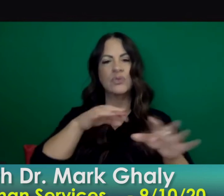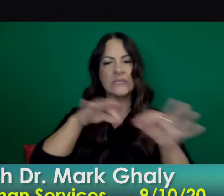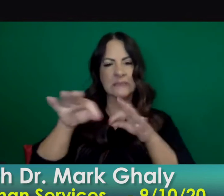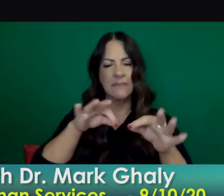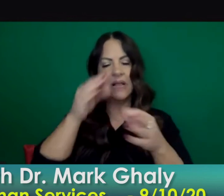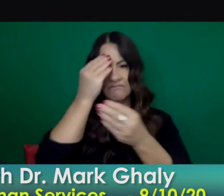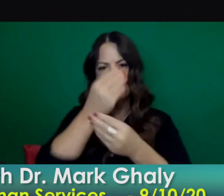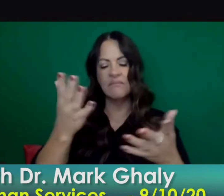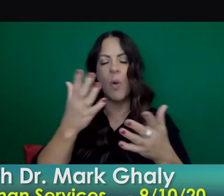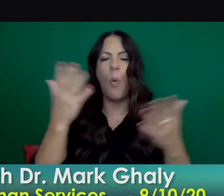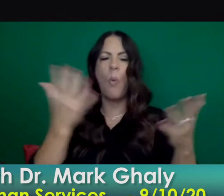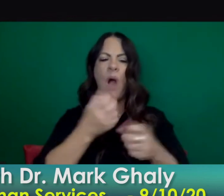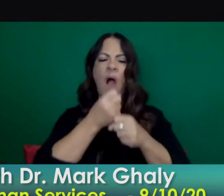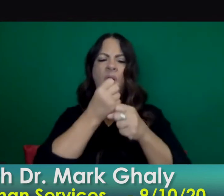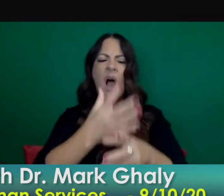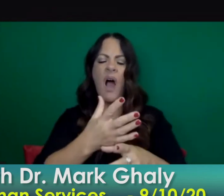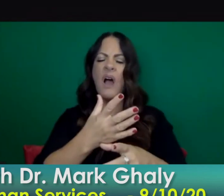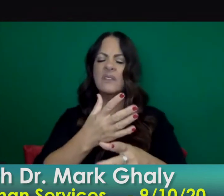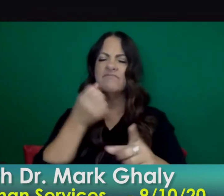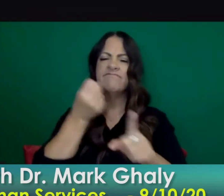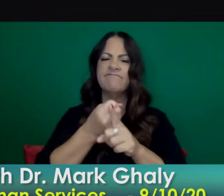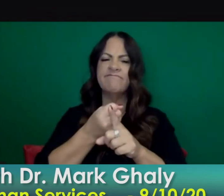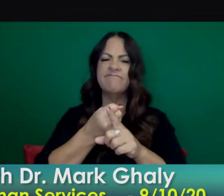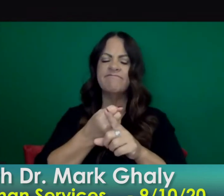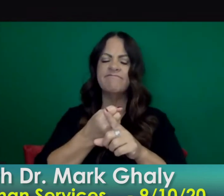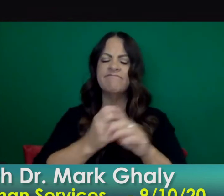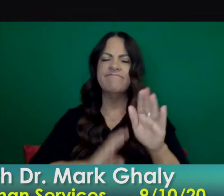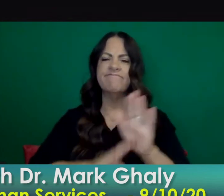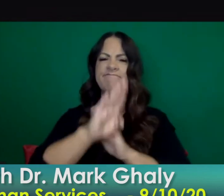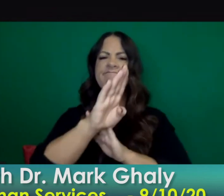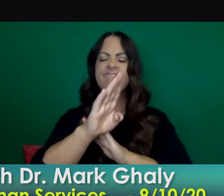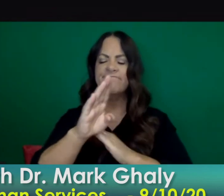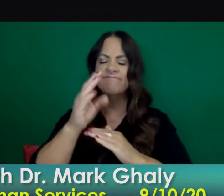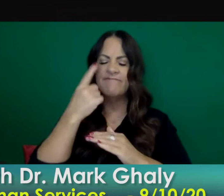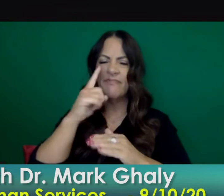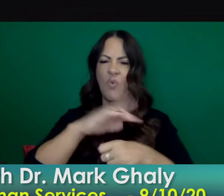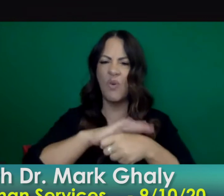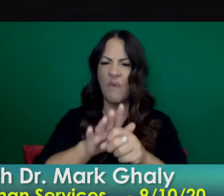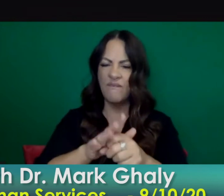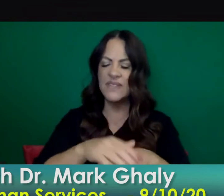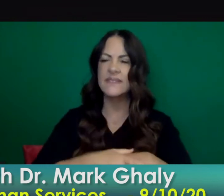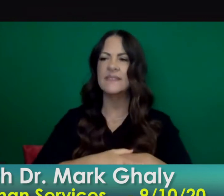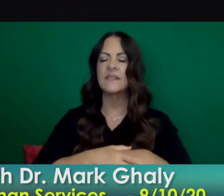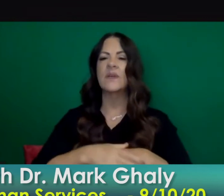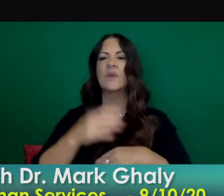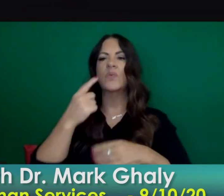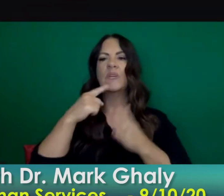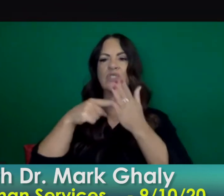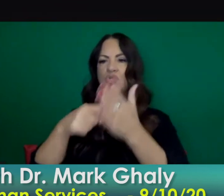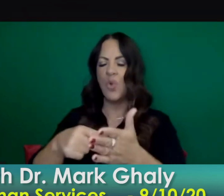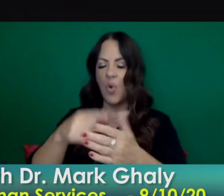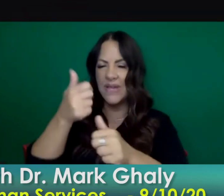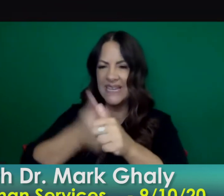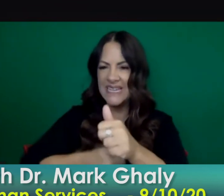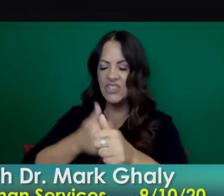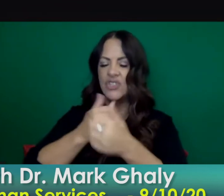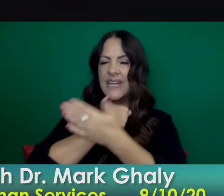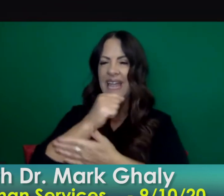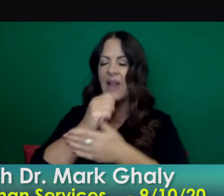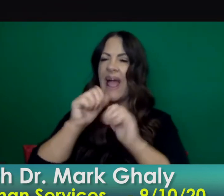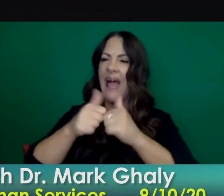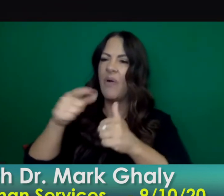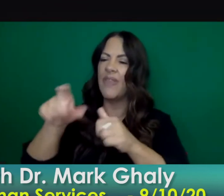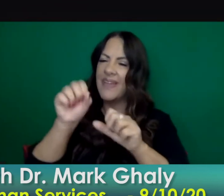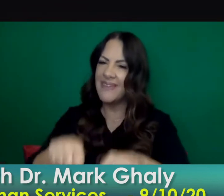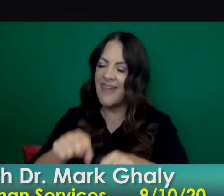have come down as we see them increase that the county's ability to do contact tracing on more immediately